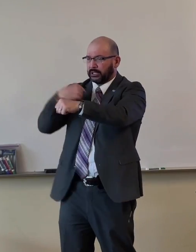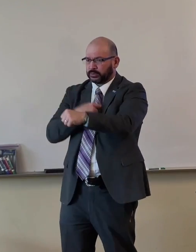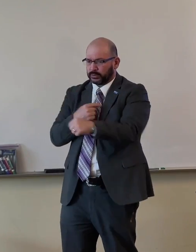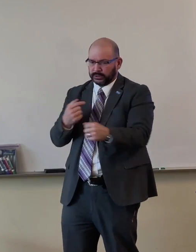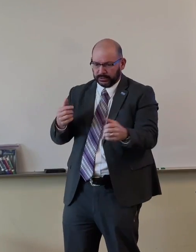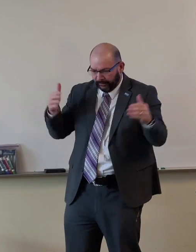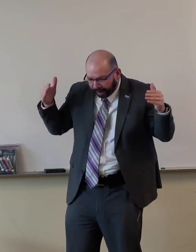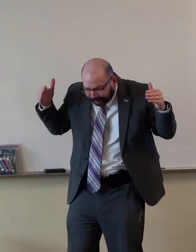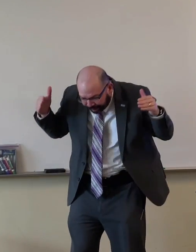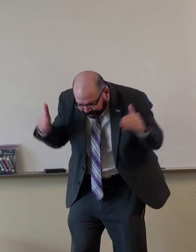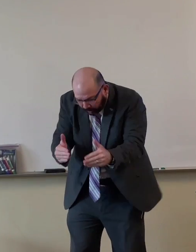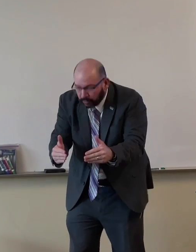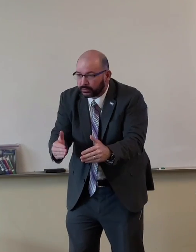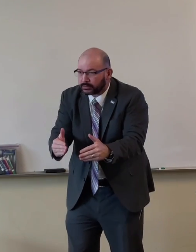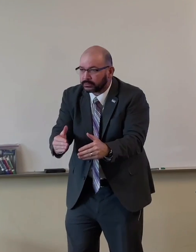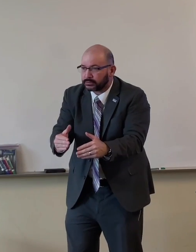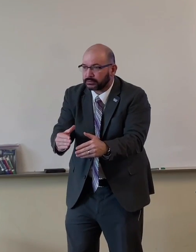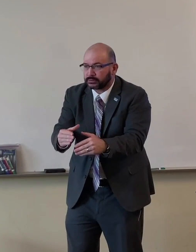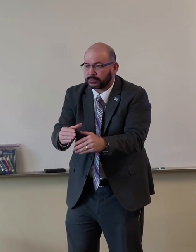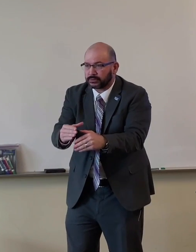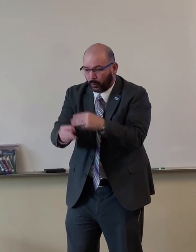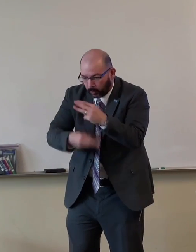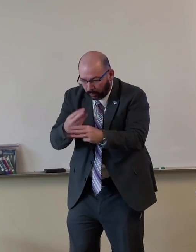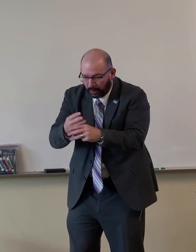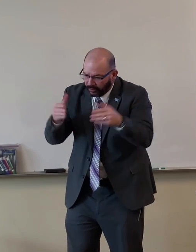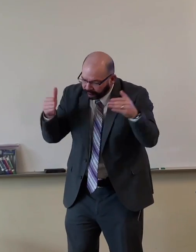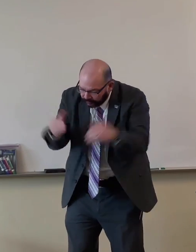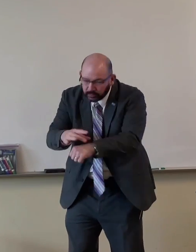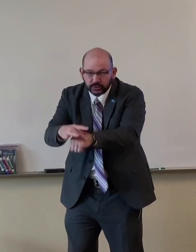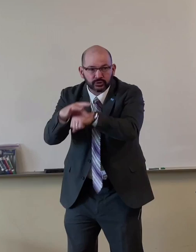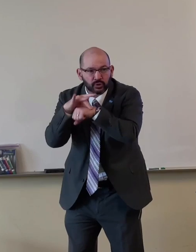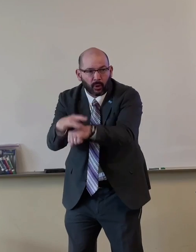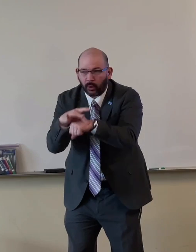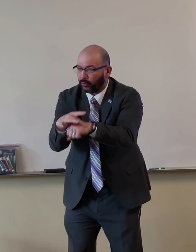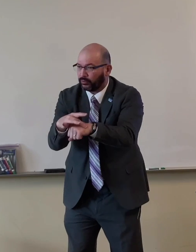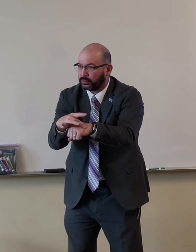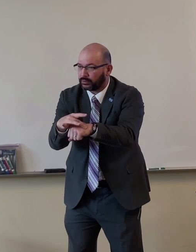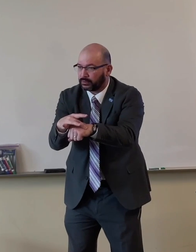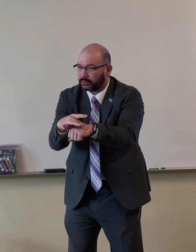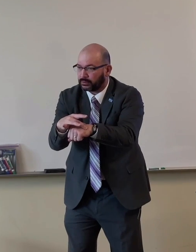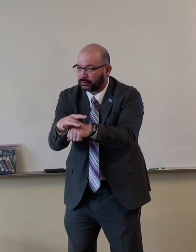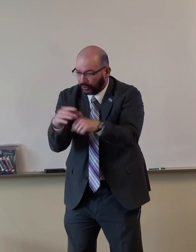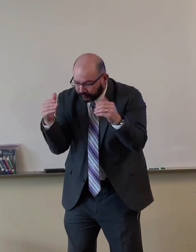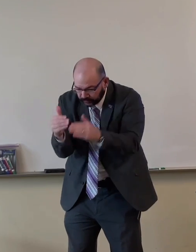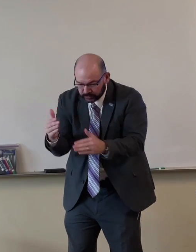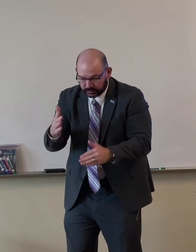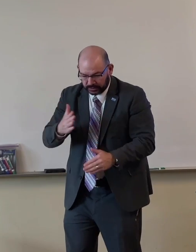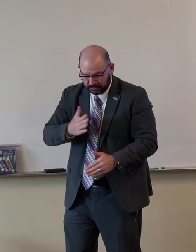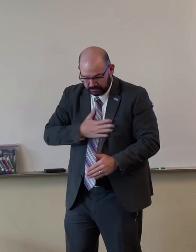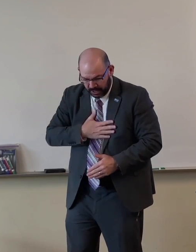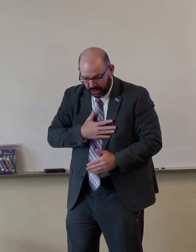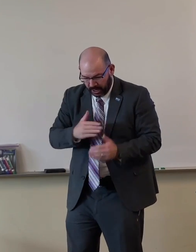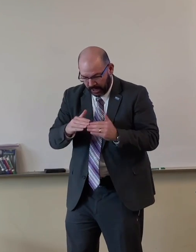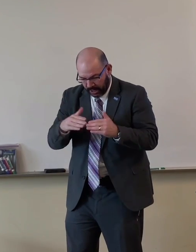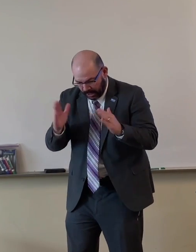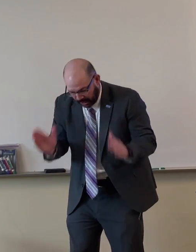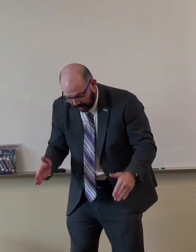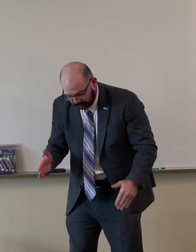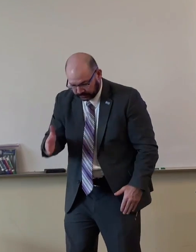Many times, we focus on the world, we focus on the earth. Focus on my